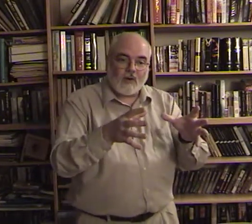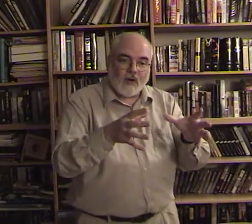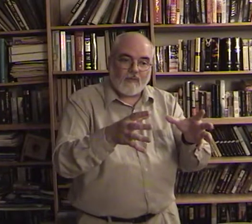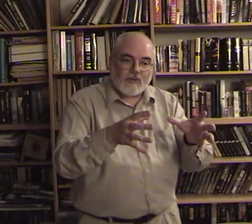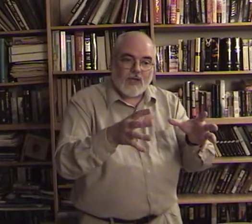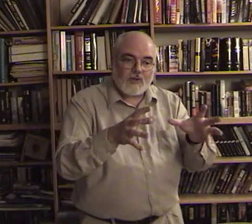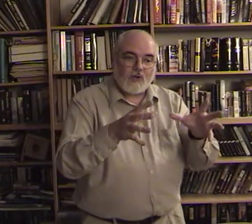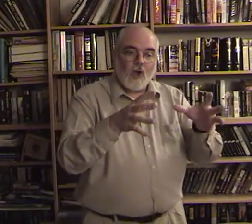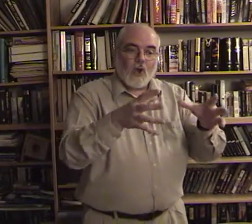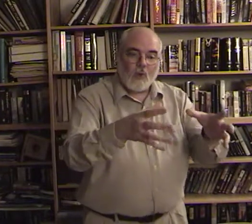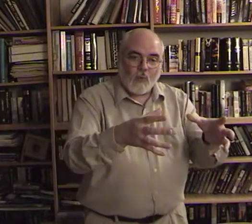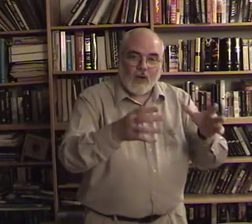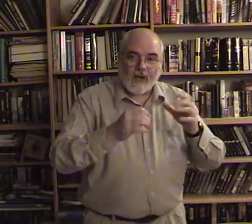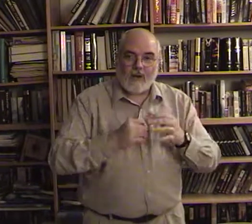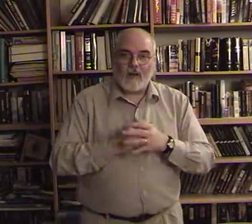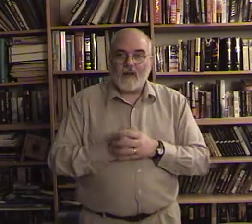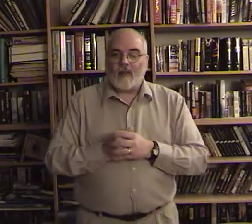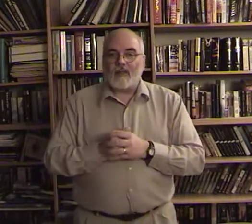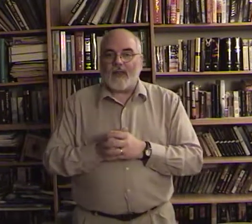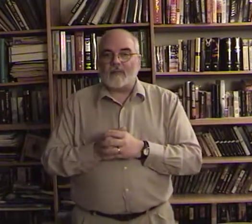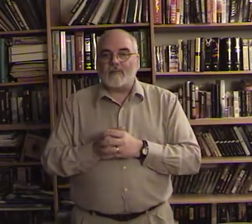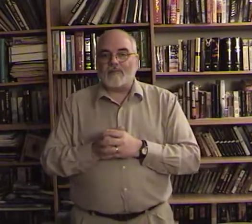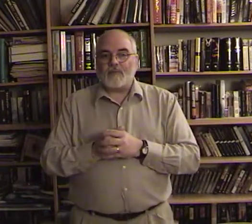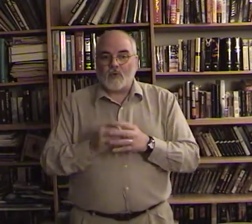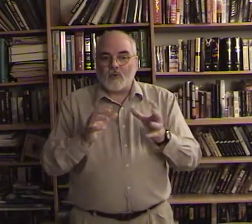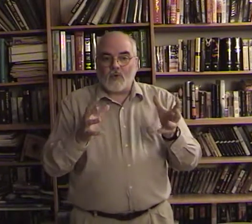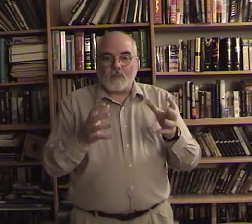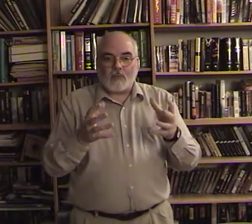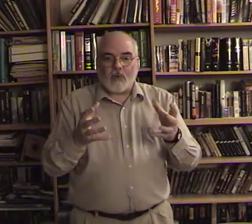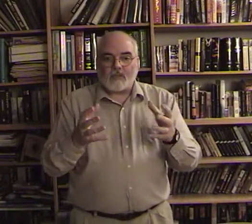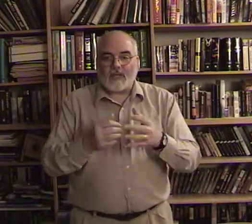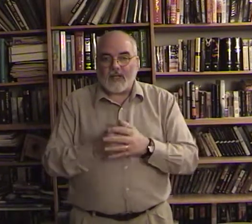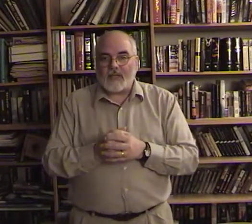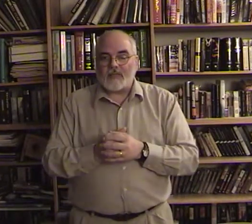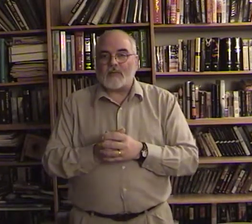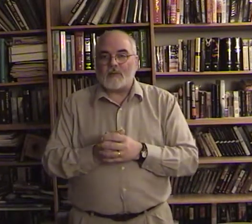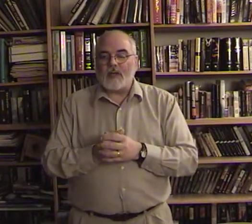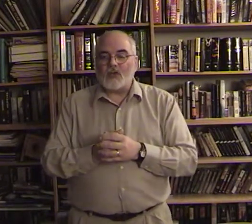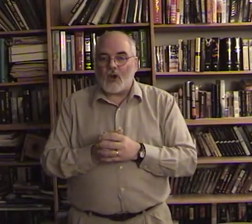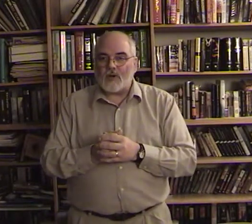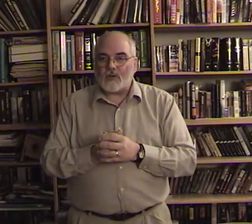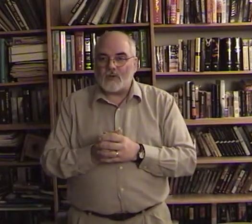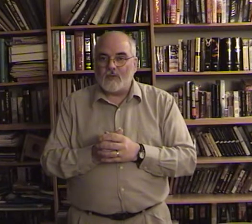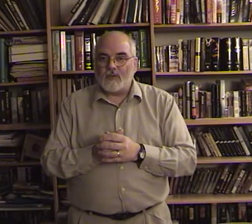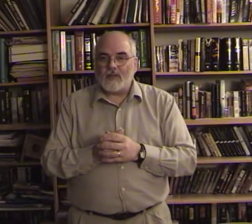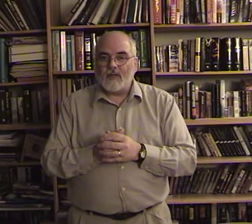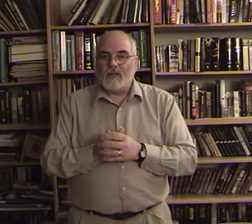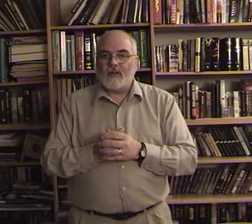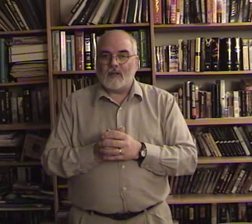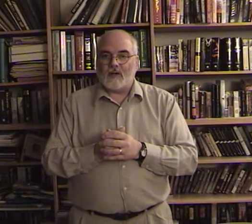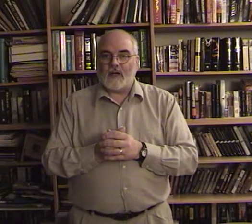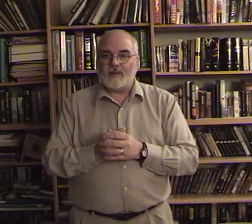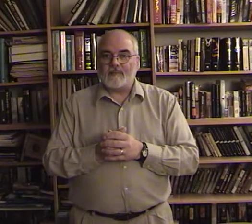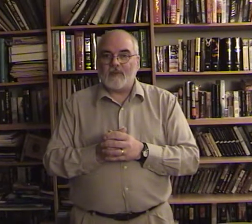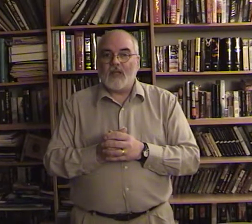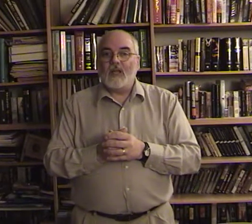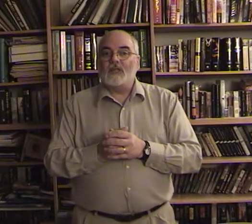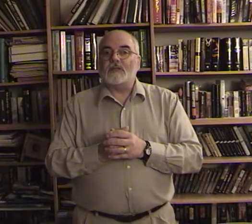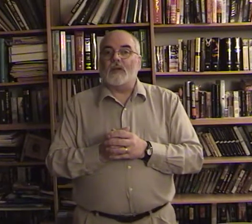conversation where that group or person is that's being talked to all right so